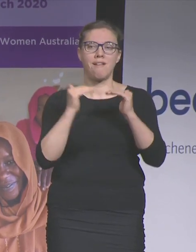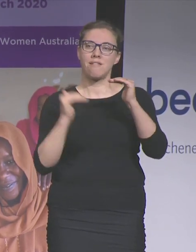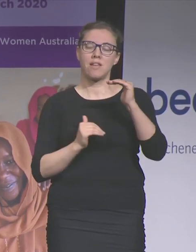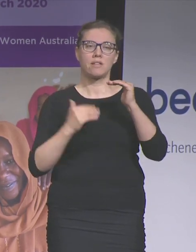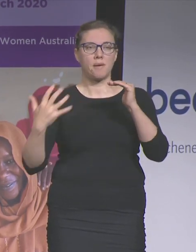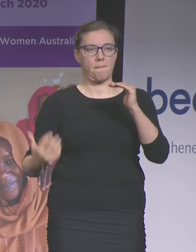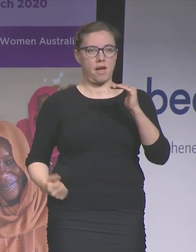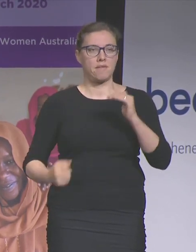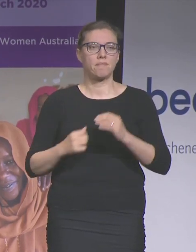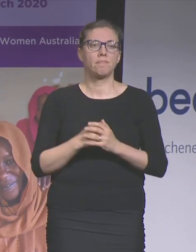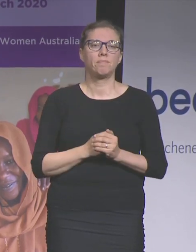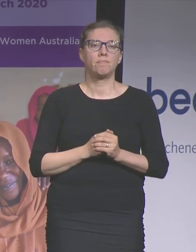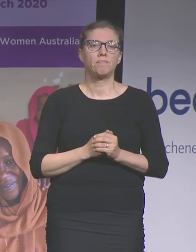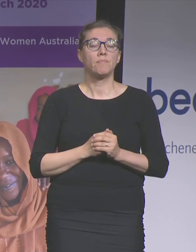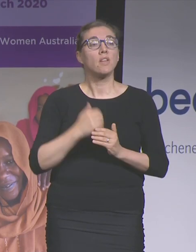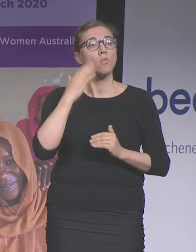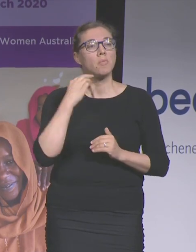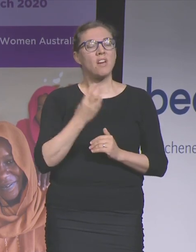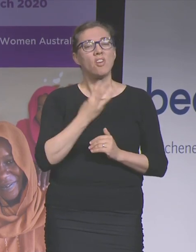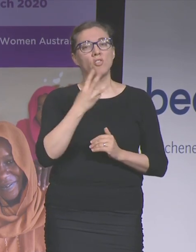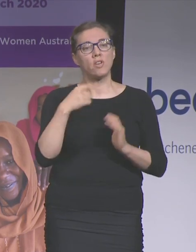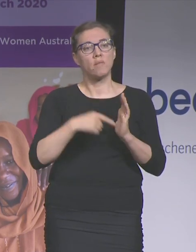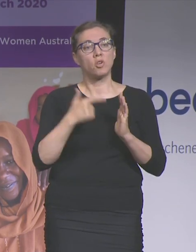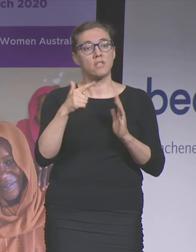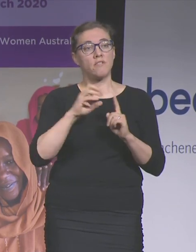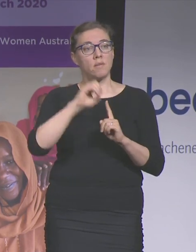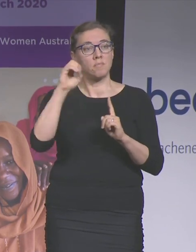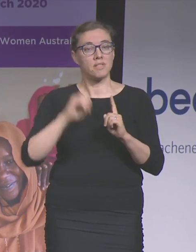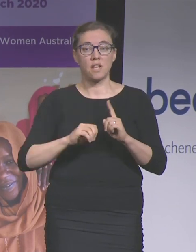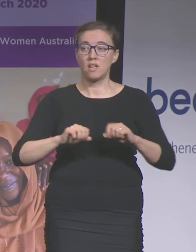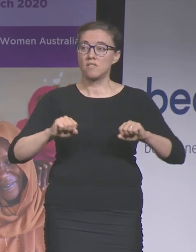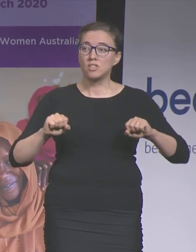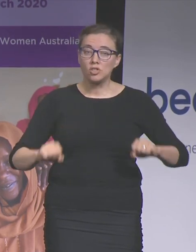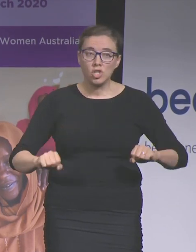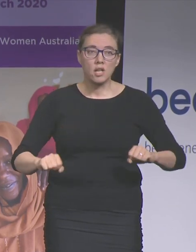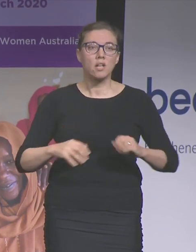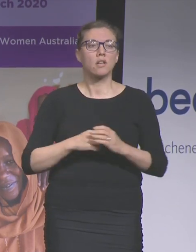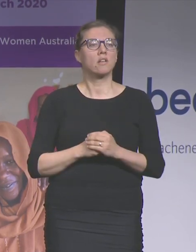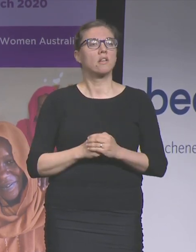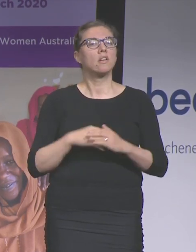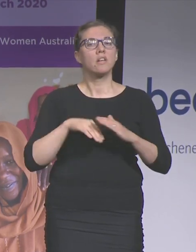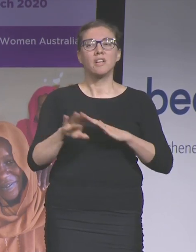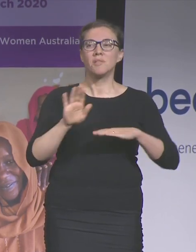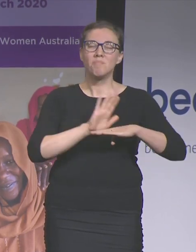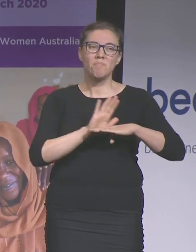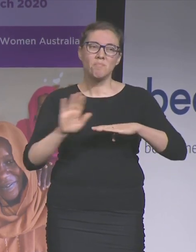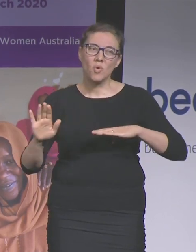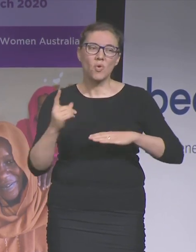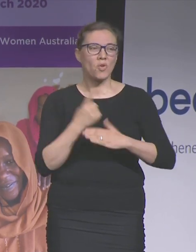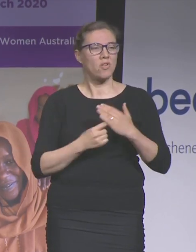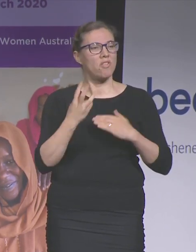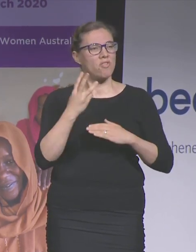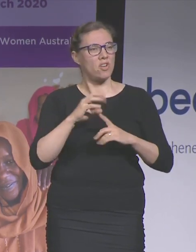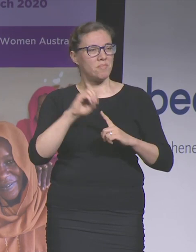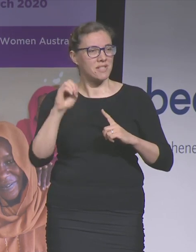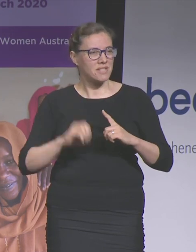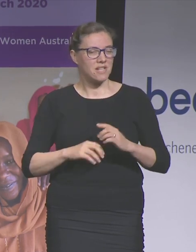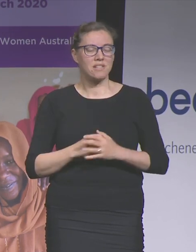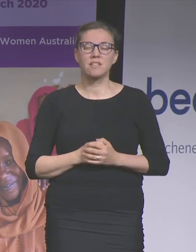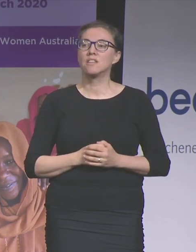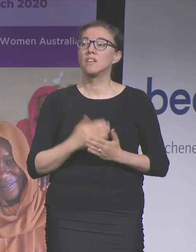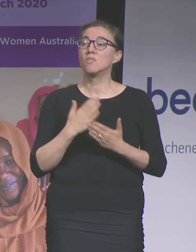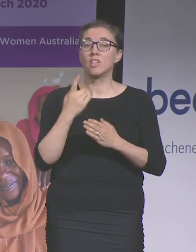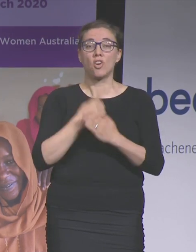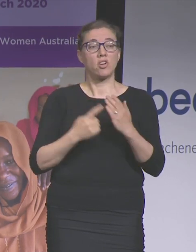hold 13.7 percent of chair positions and one quarter of directorships in large businesses and represent just 17 percent of